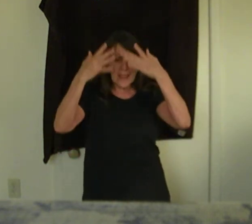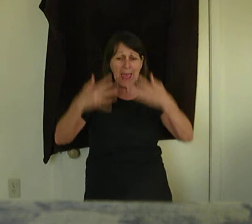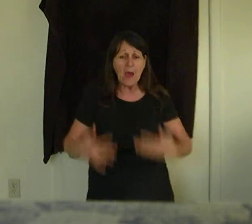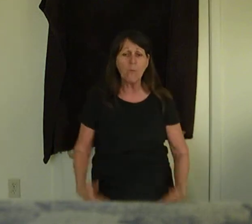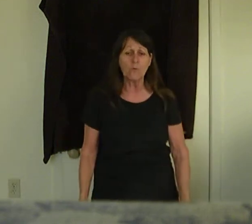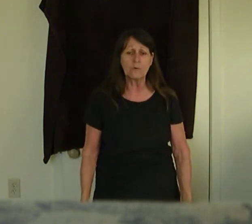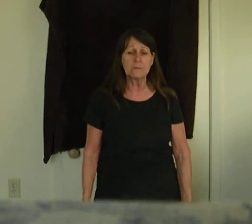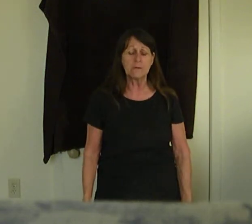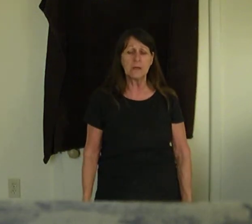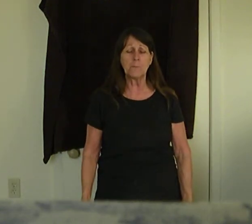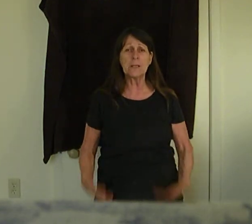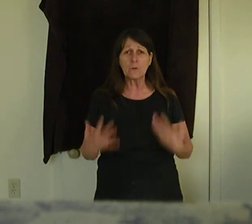outward.